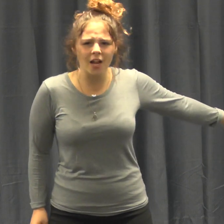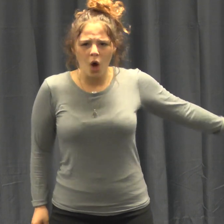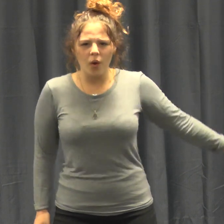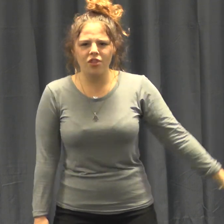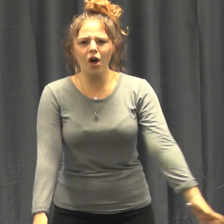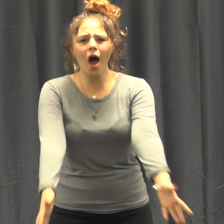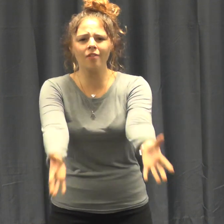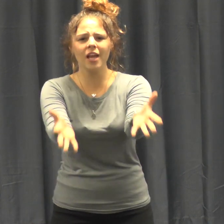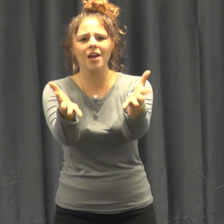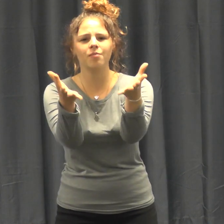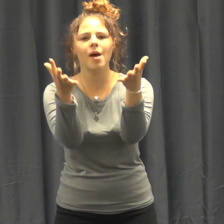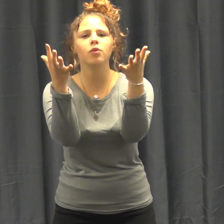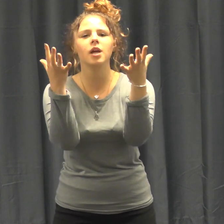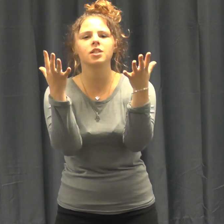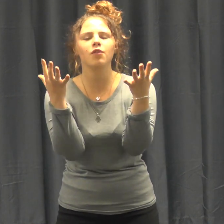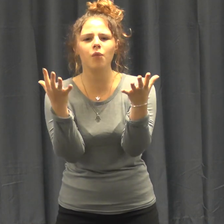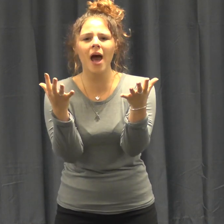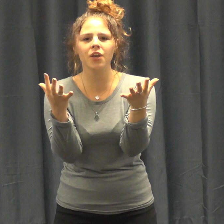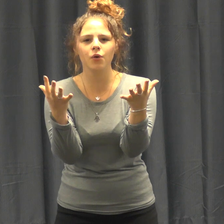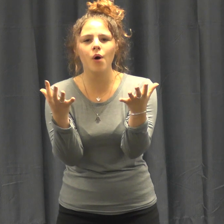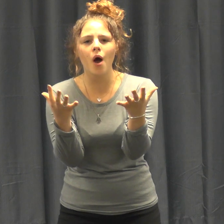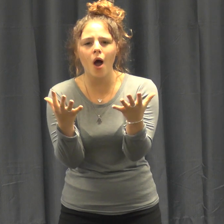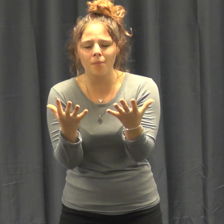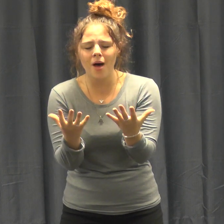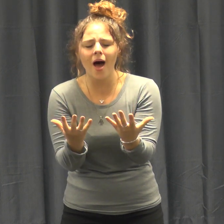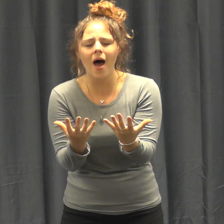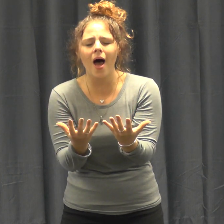With only memories of when you and I